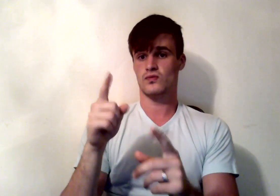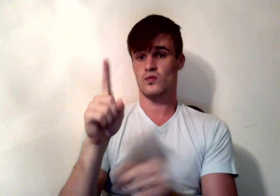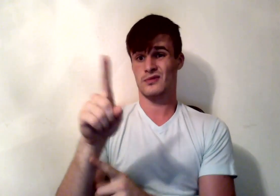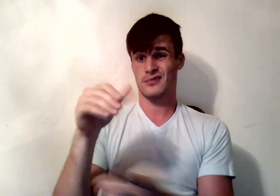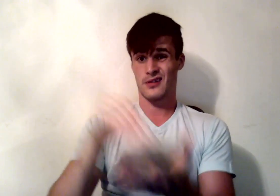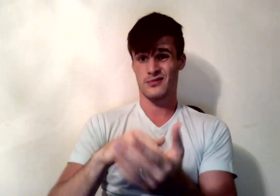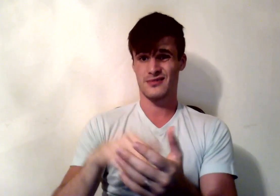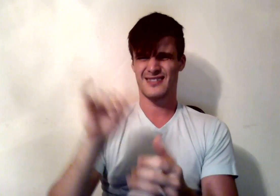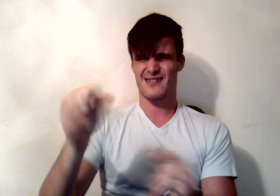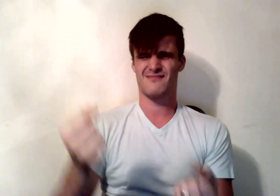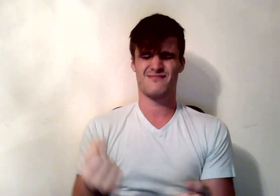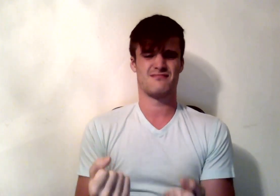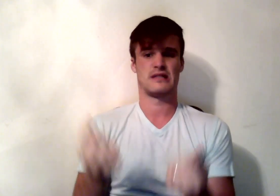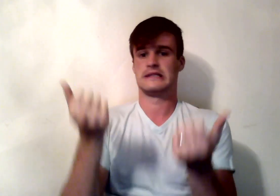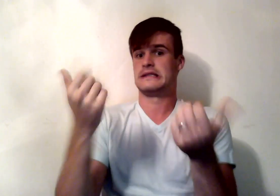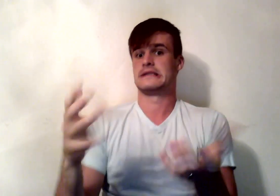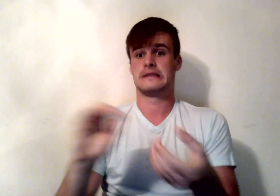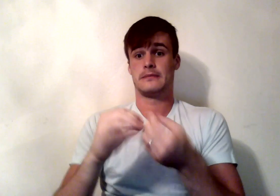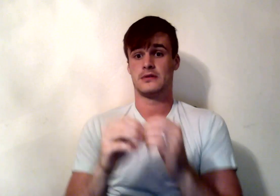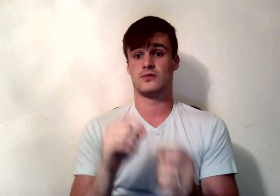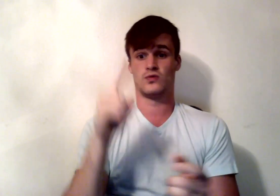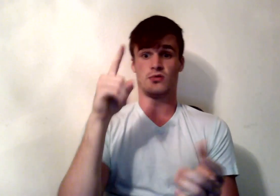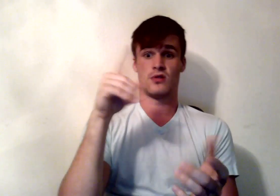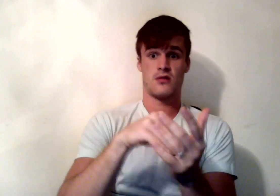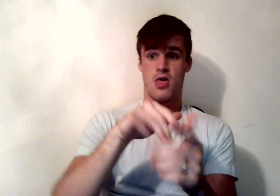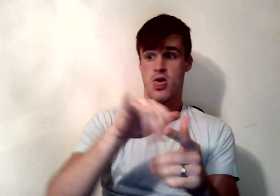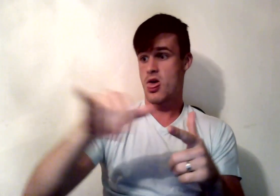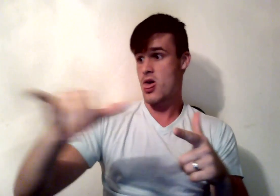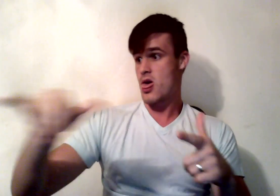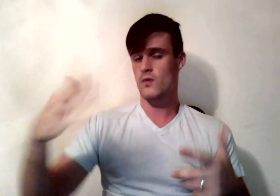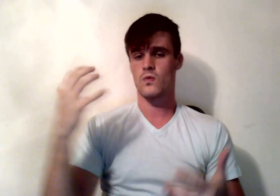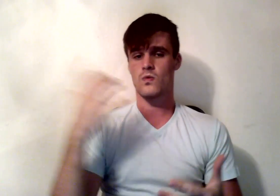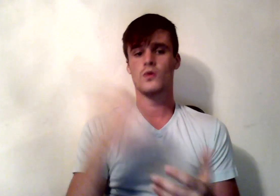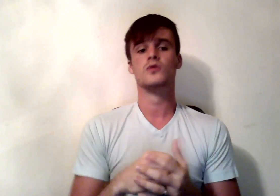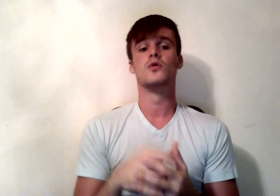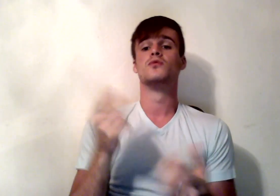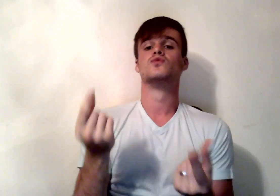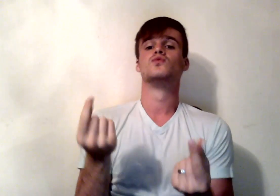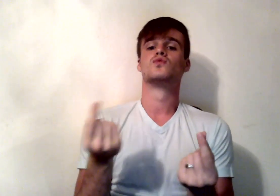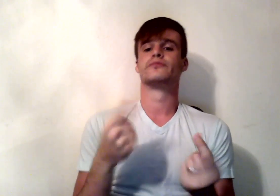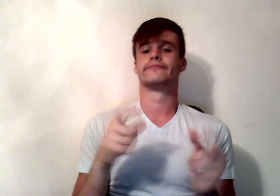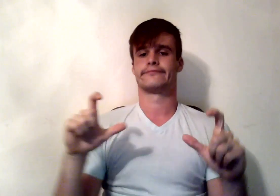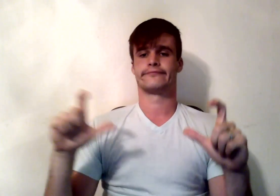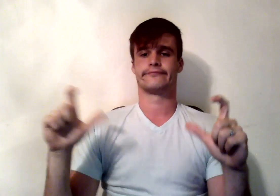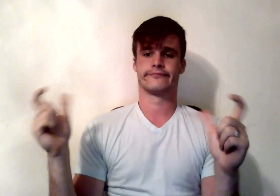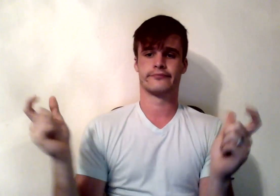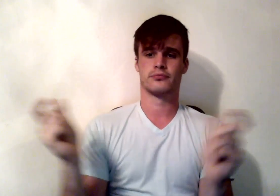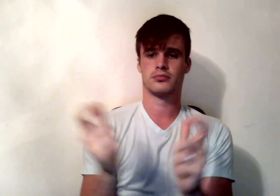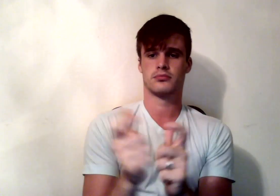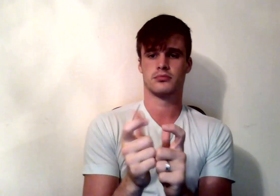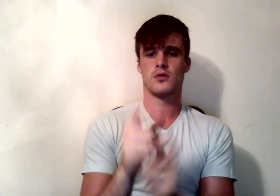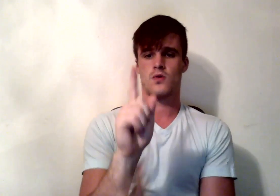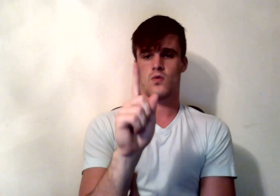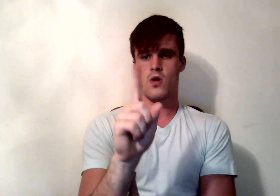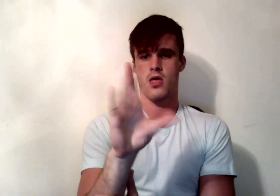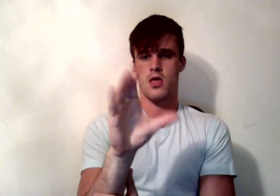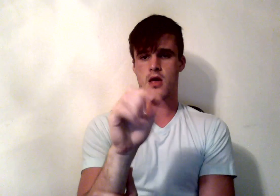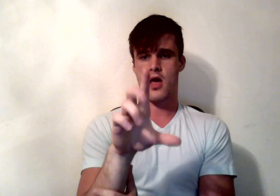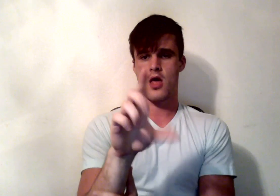that it is a kilocalorie. In other words, 1 calorie equals 1 kilocalorie equals 1